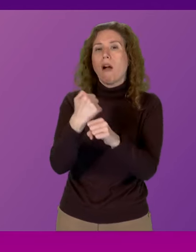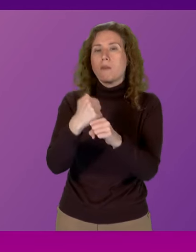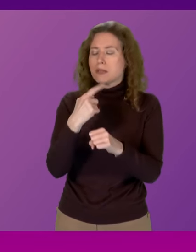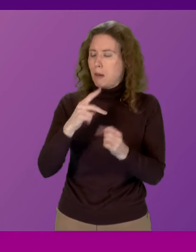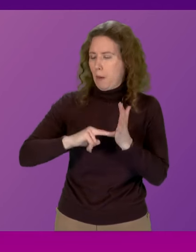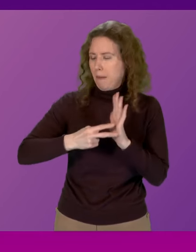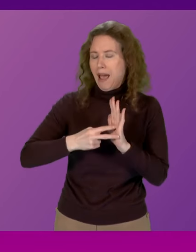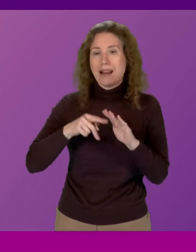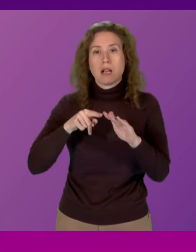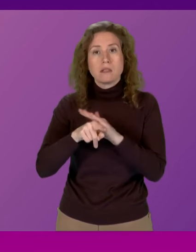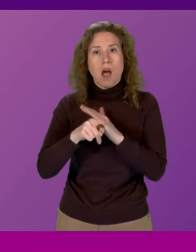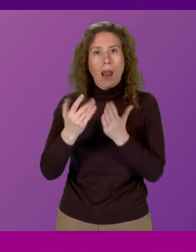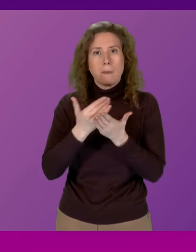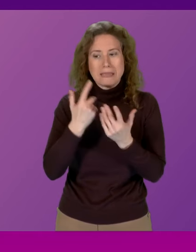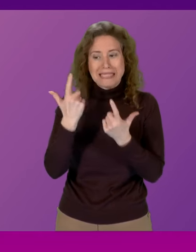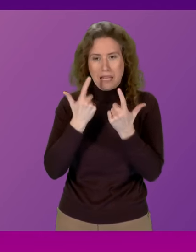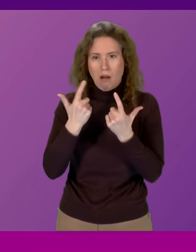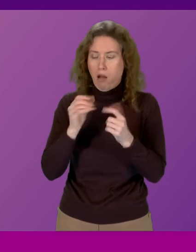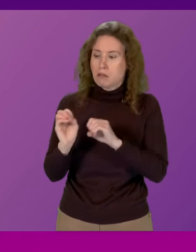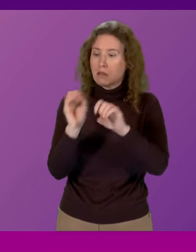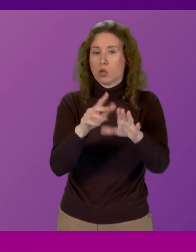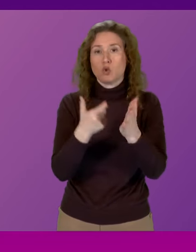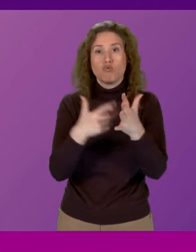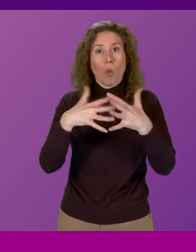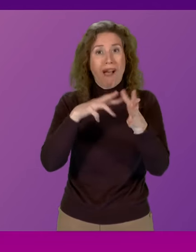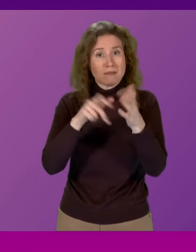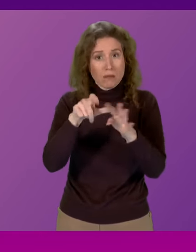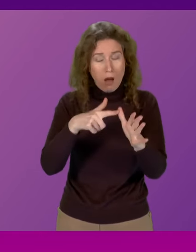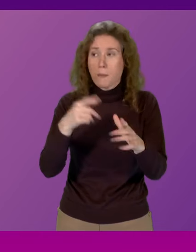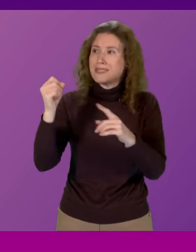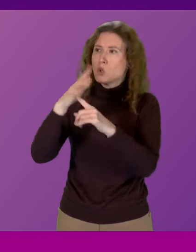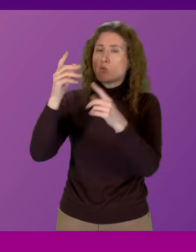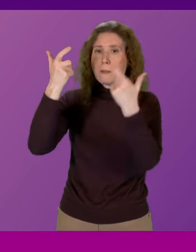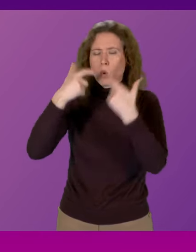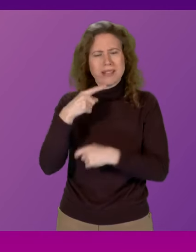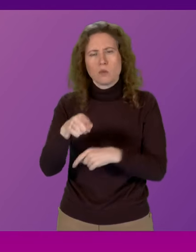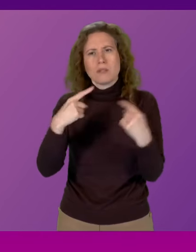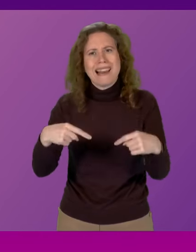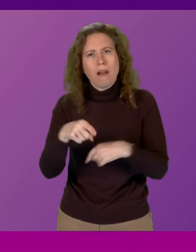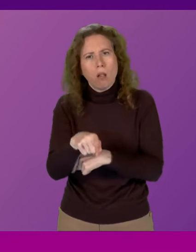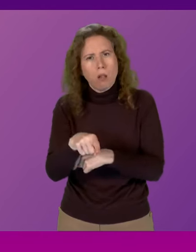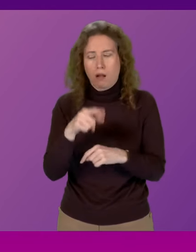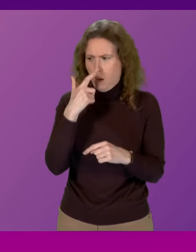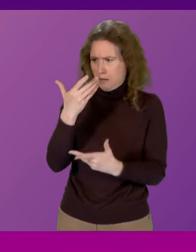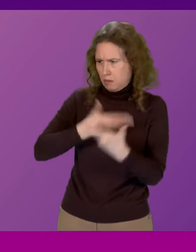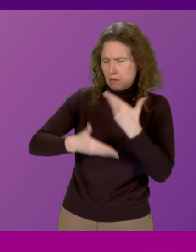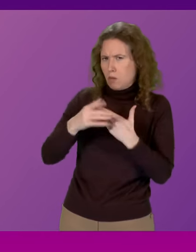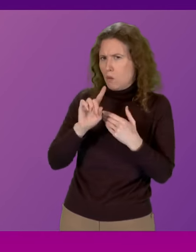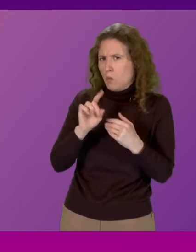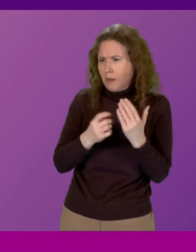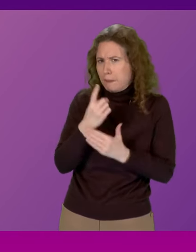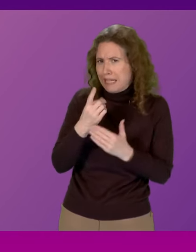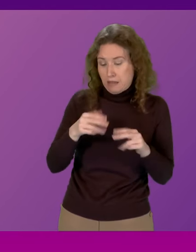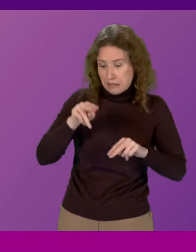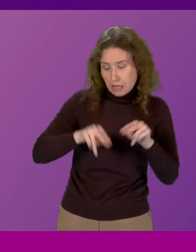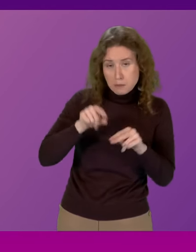asylum seekers to Rwanda was ruled illegal by the Supreme Court can the first minister provide any information on any assessment of these plans by